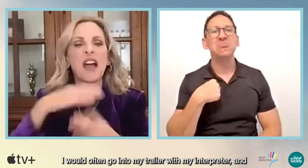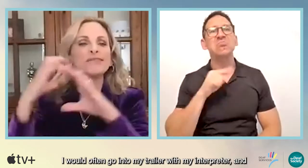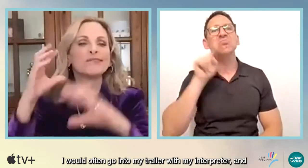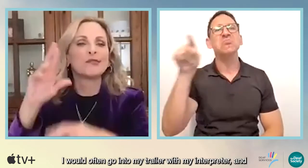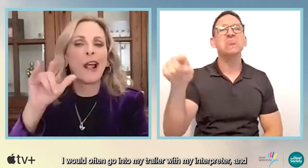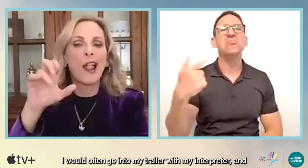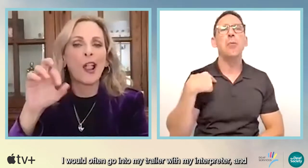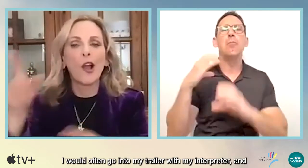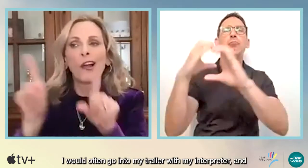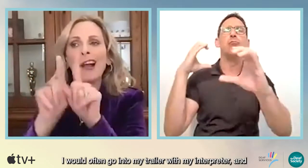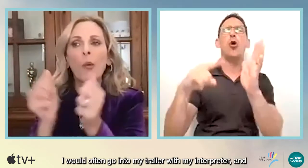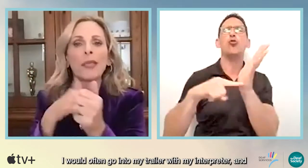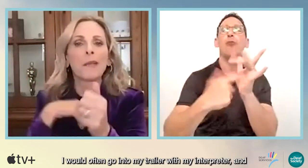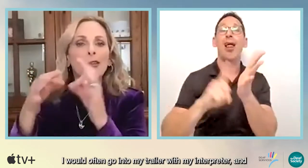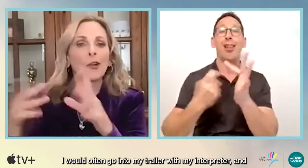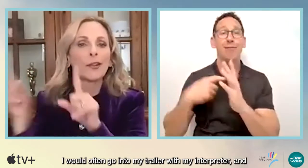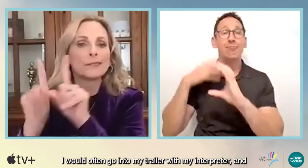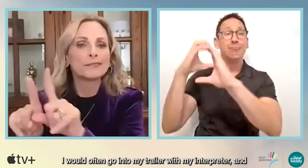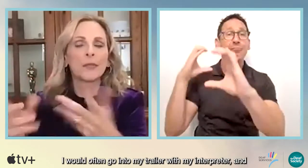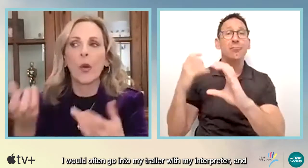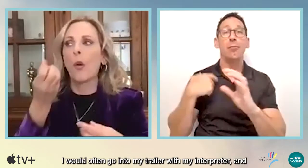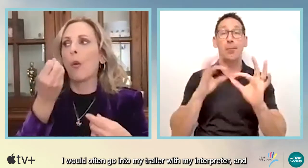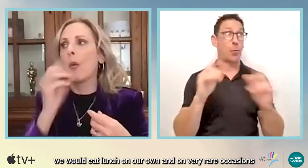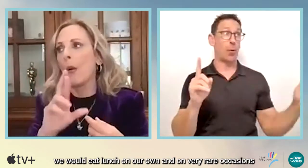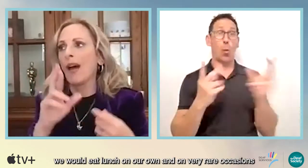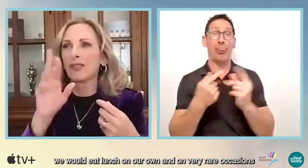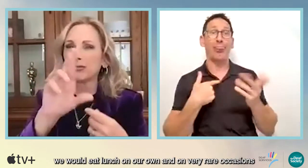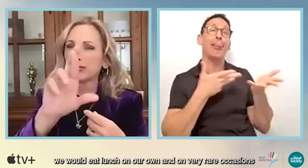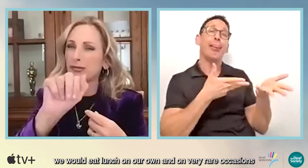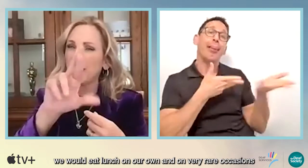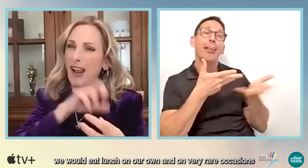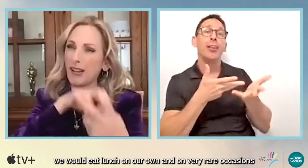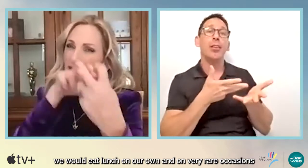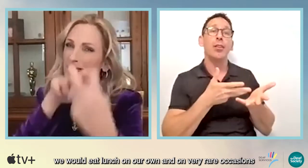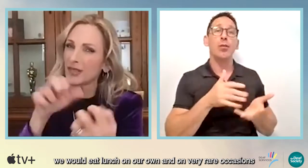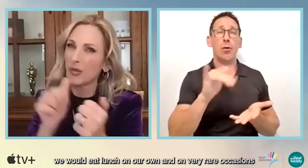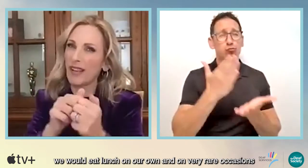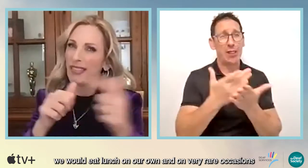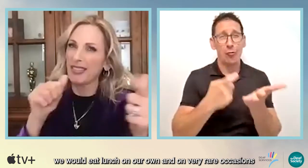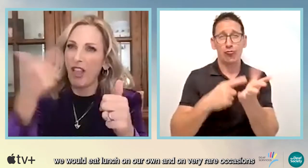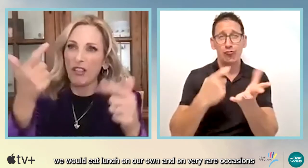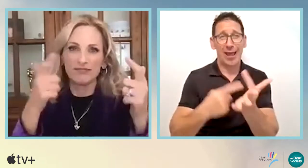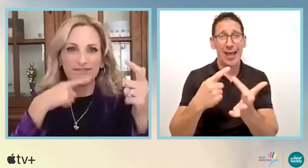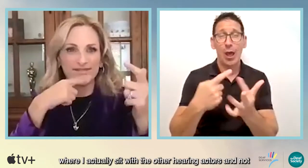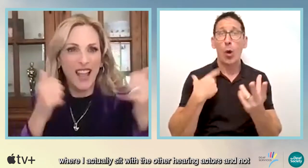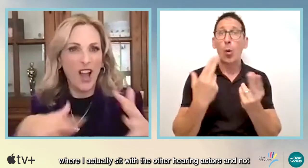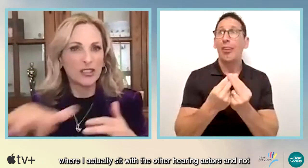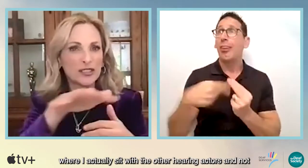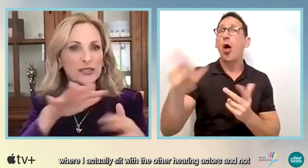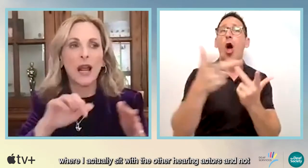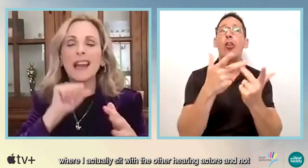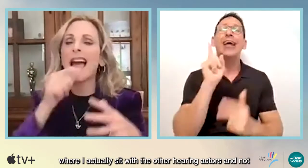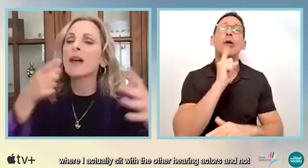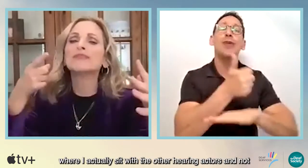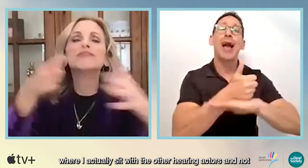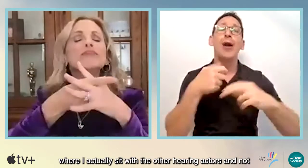often go into my trailer and with my interpreter and we would each eat lunch on our own. And on very rare occasions would I actually sit with